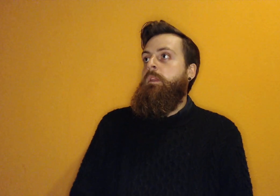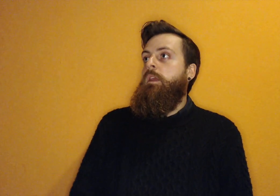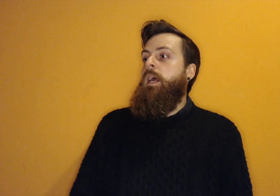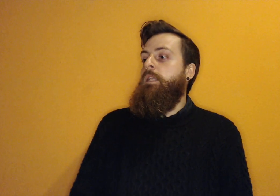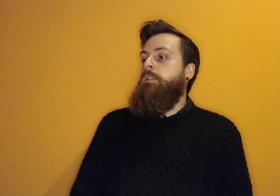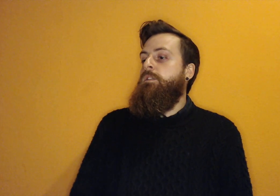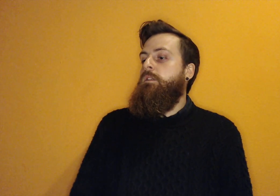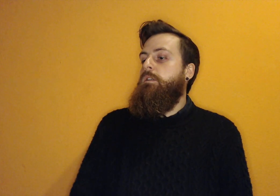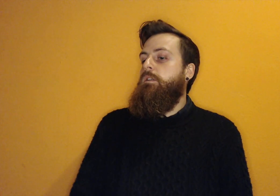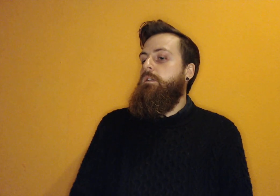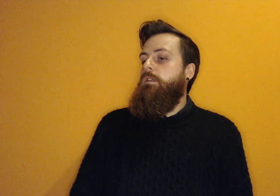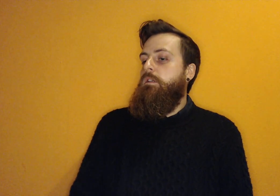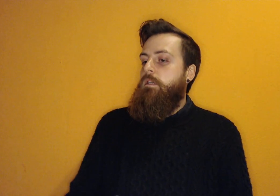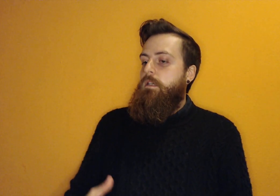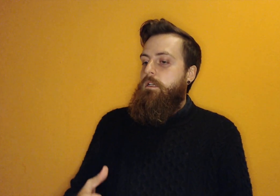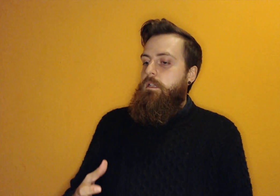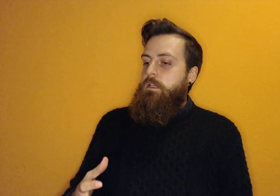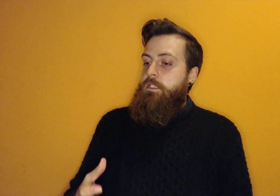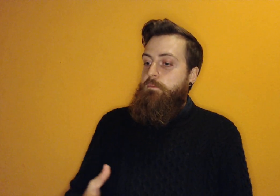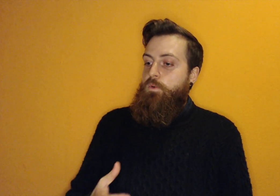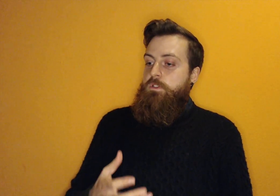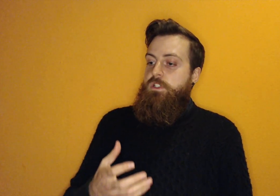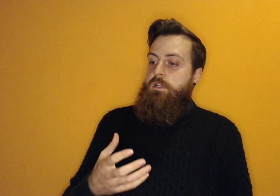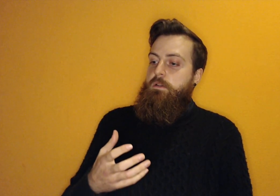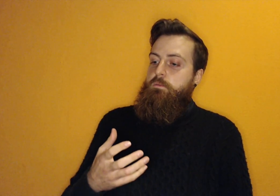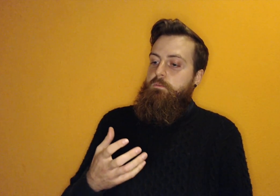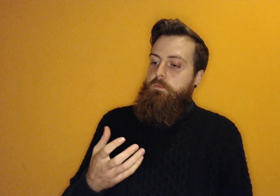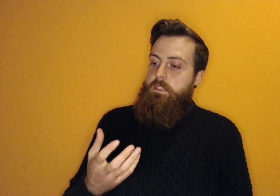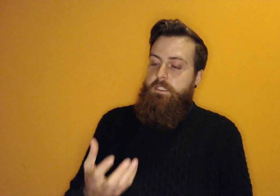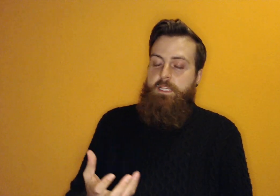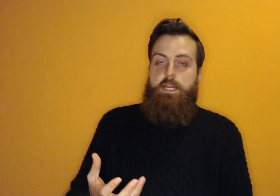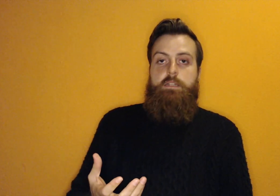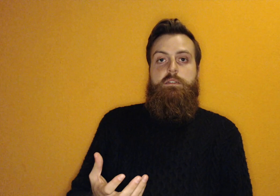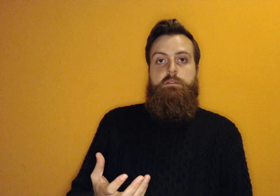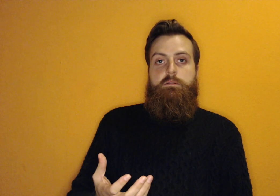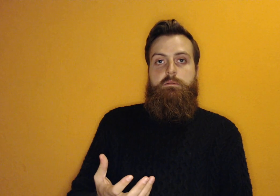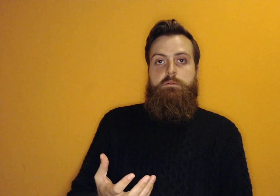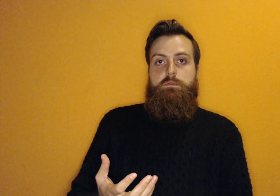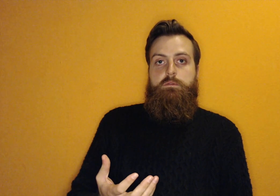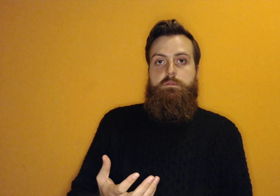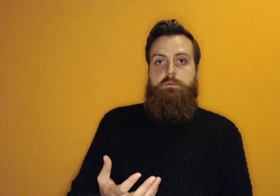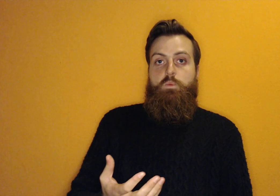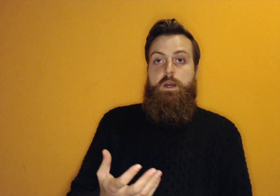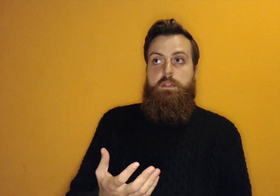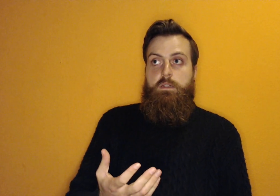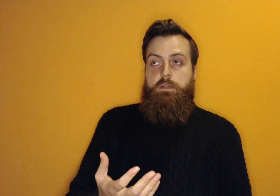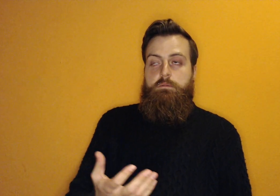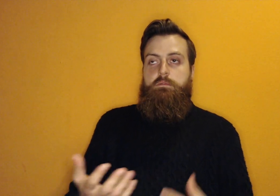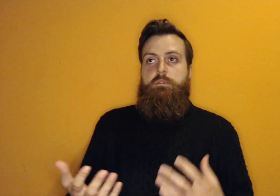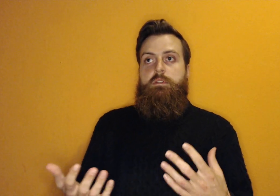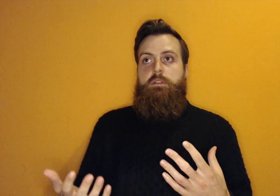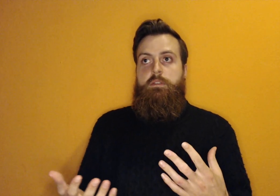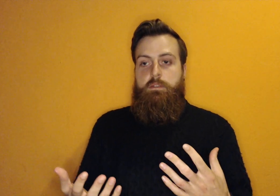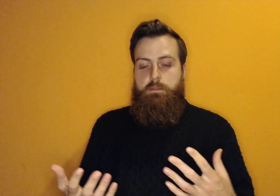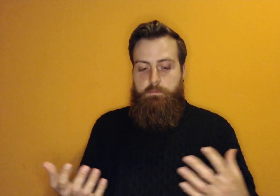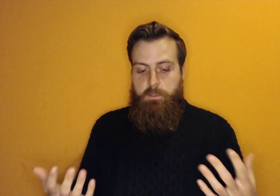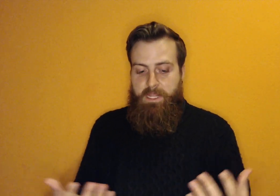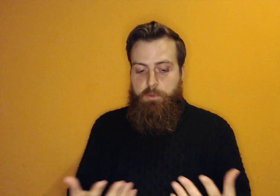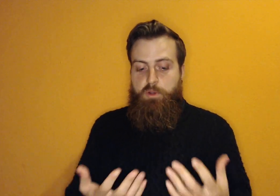And it's important to understand whether the people who